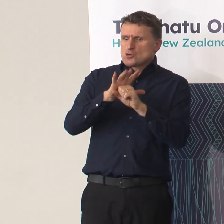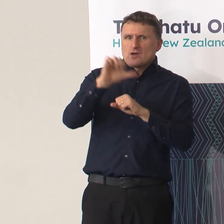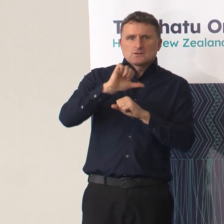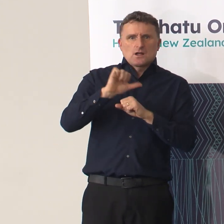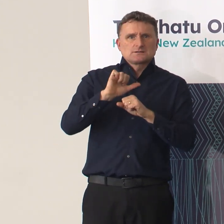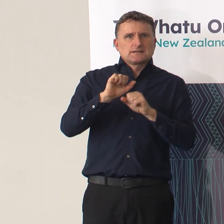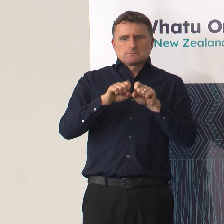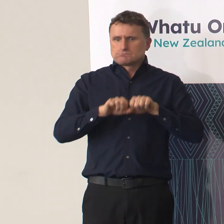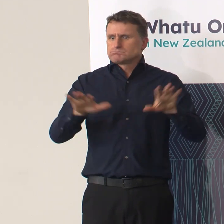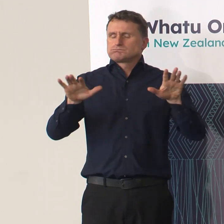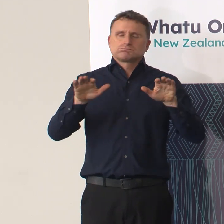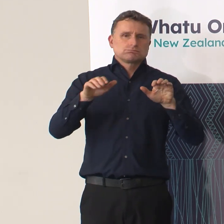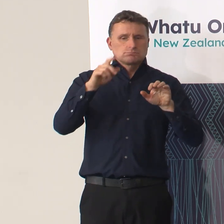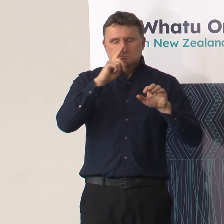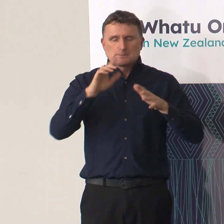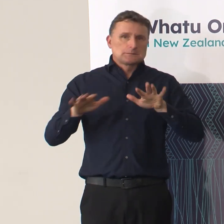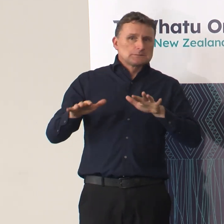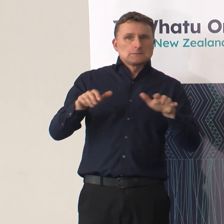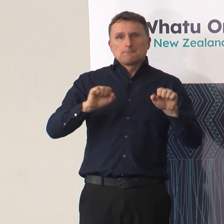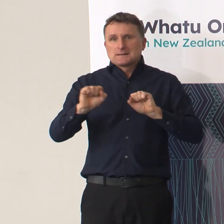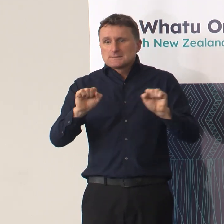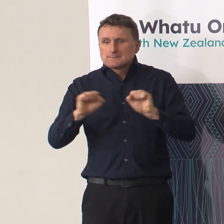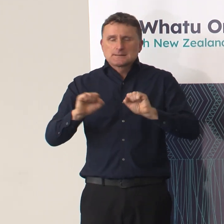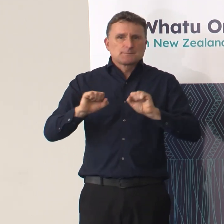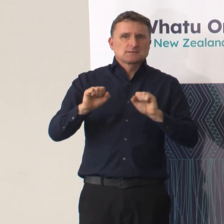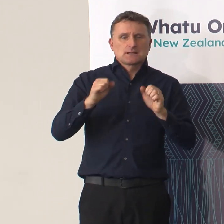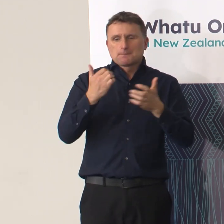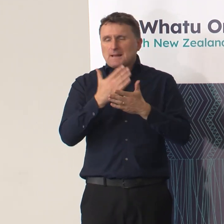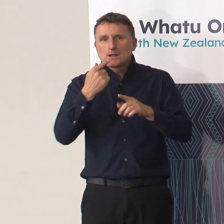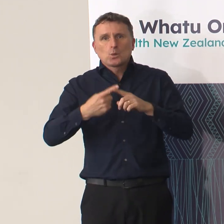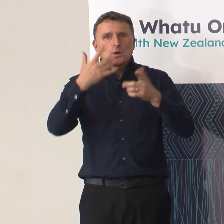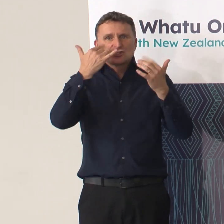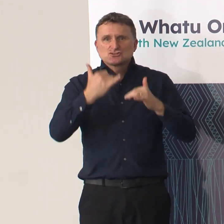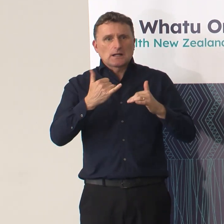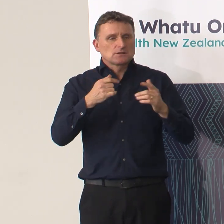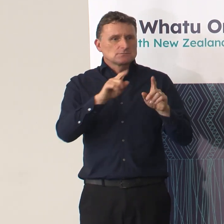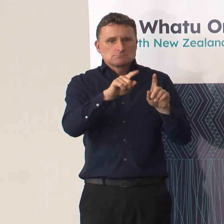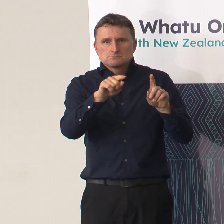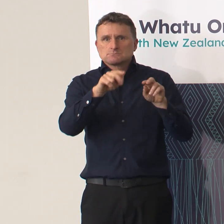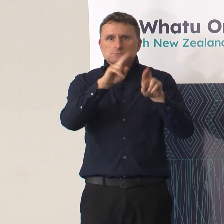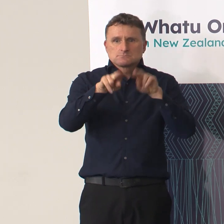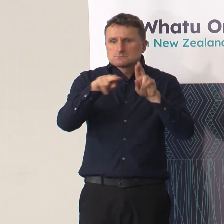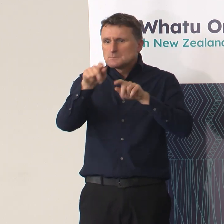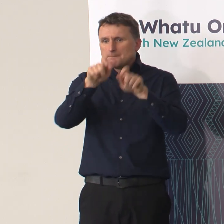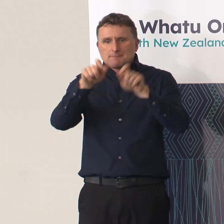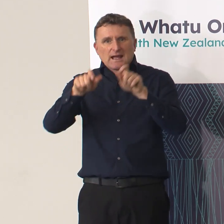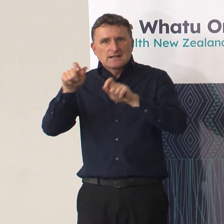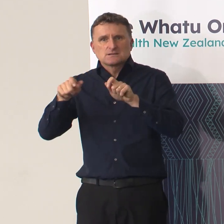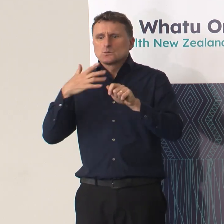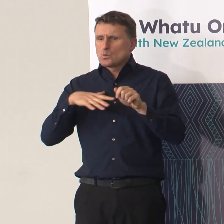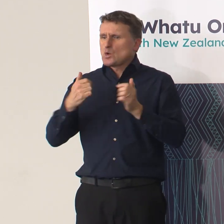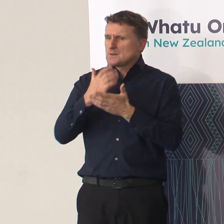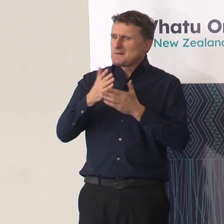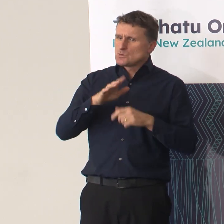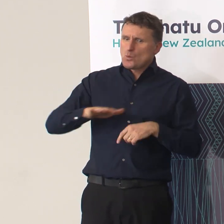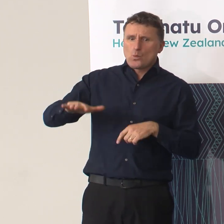and people make assessments, and of course we make judgements, and we want to be able to support to make sure that all of our kaimahi throughout